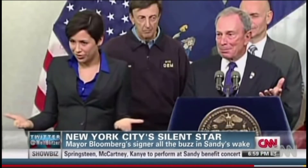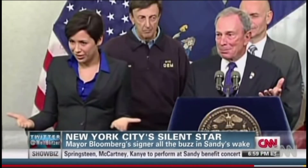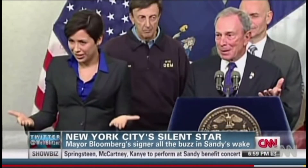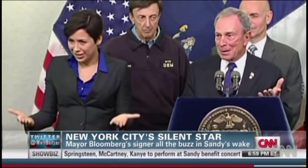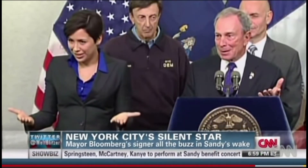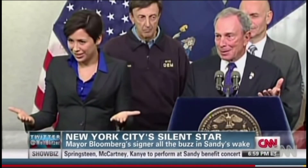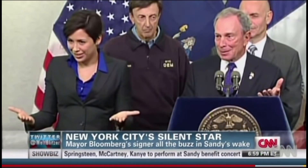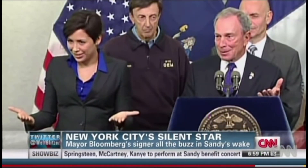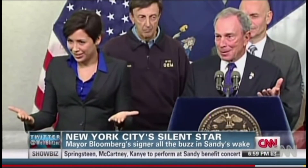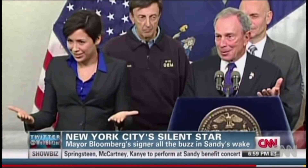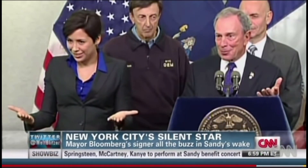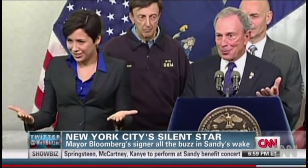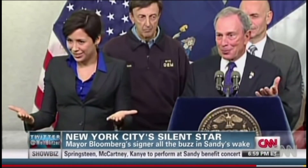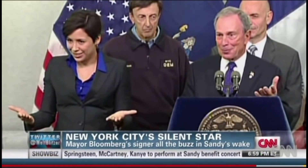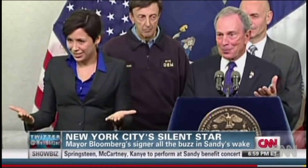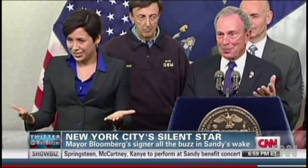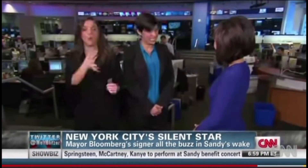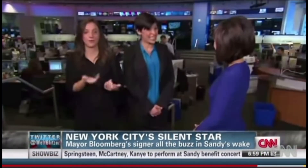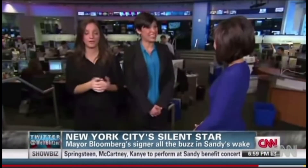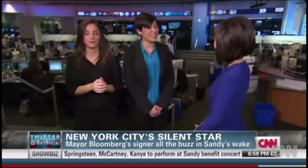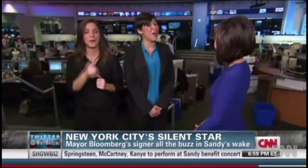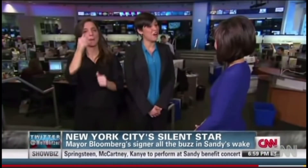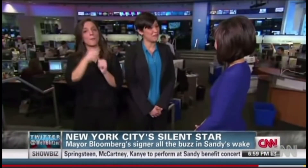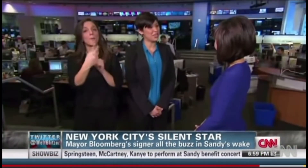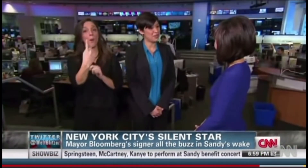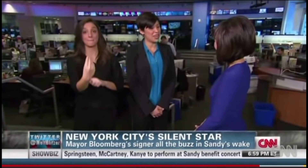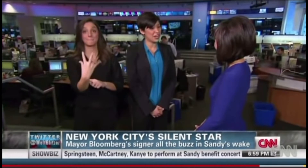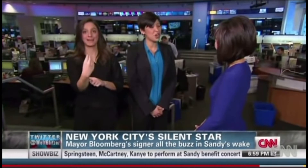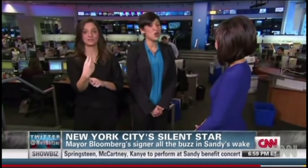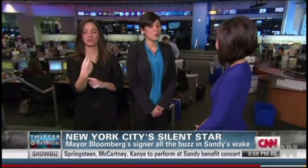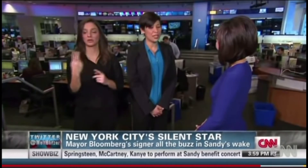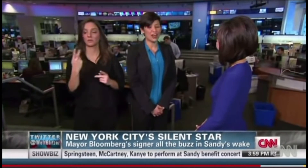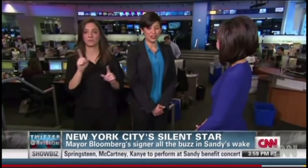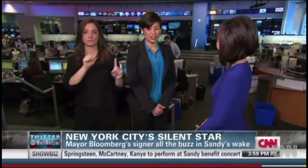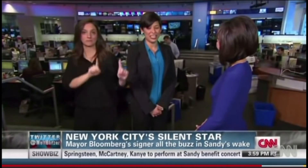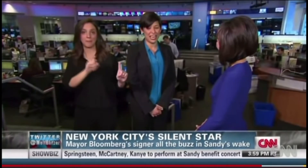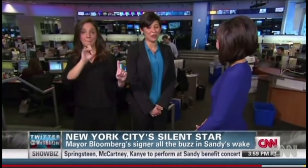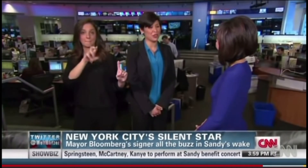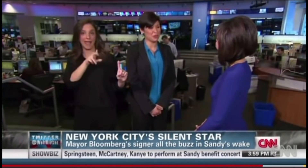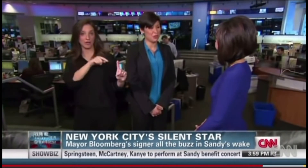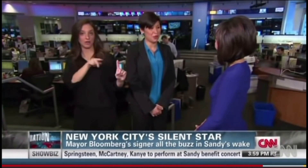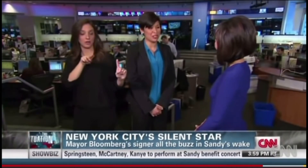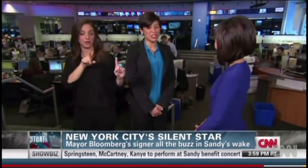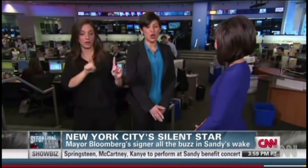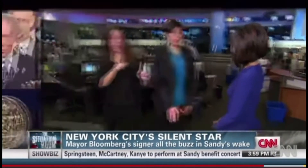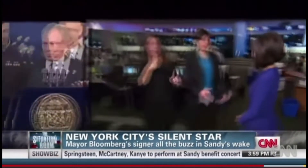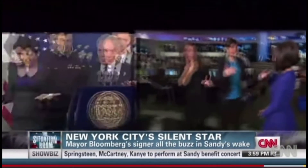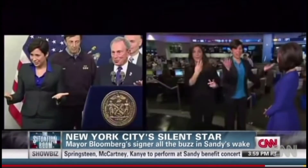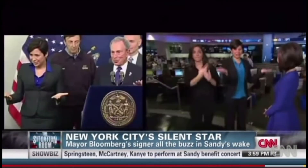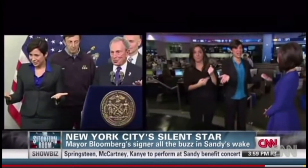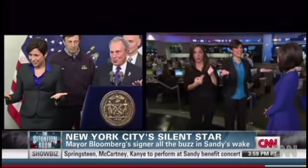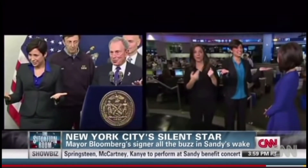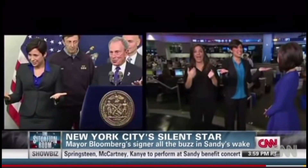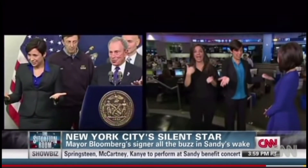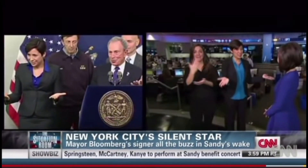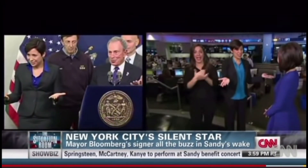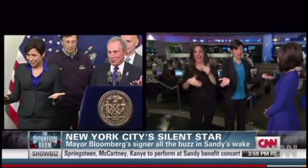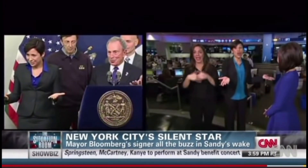same. One of the pictures that was taken of me and the mayor, we are looking at one of the reporters. We both have our hands in the air